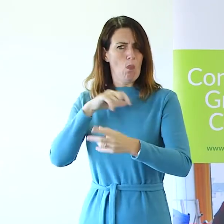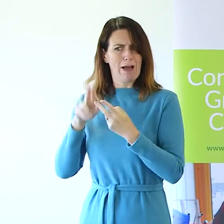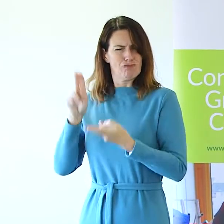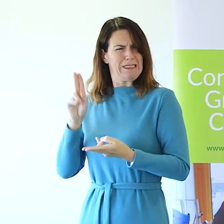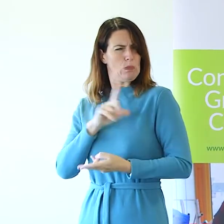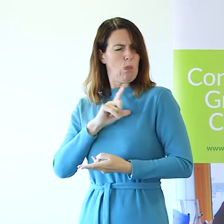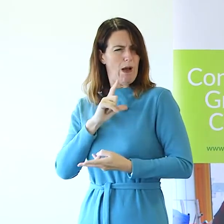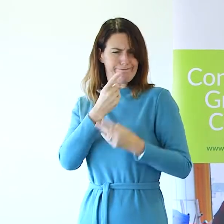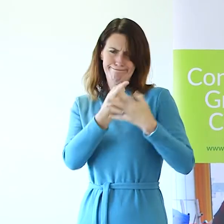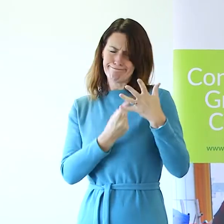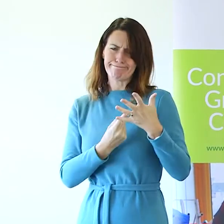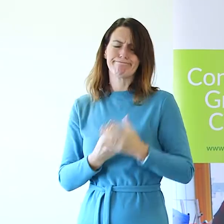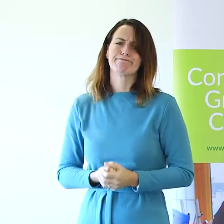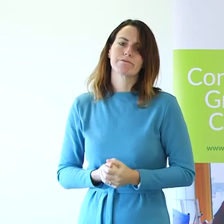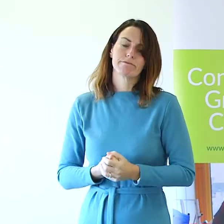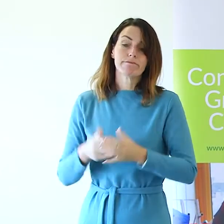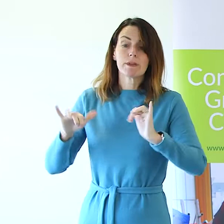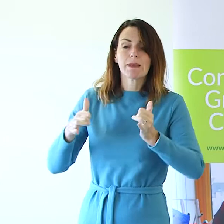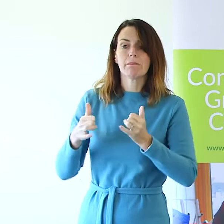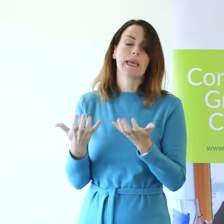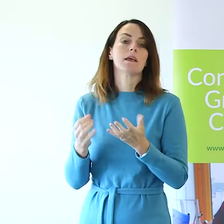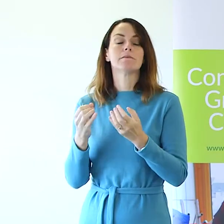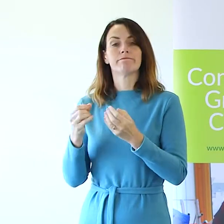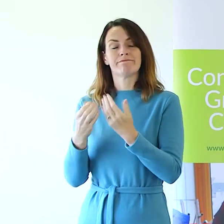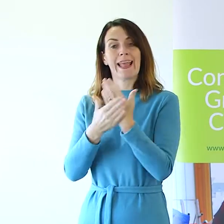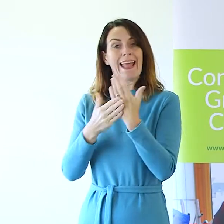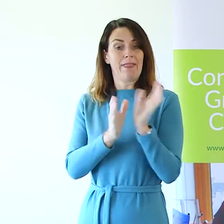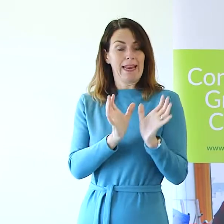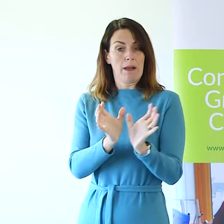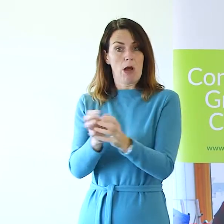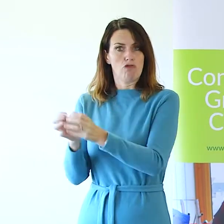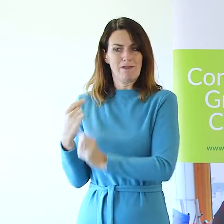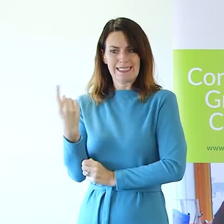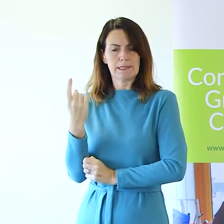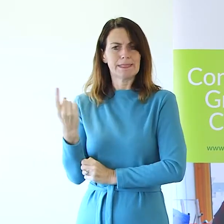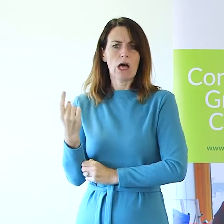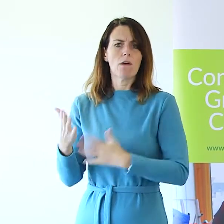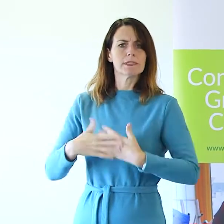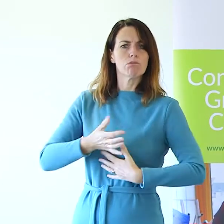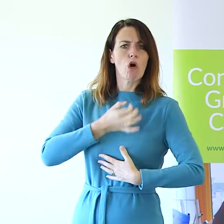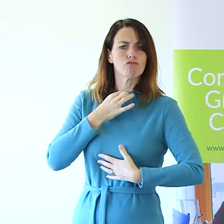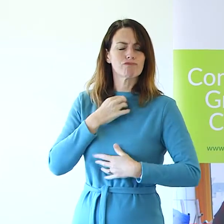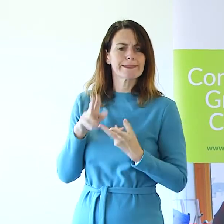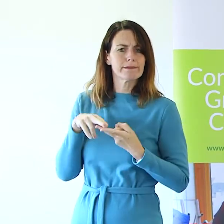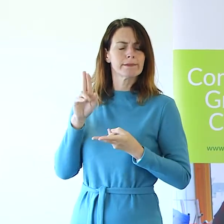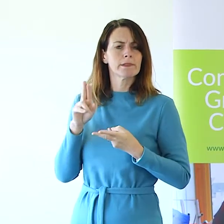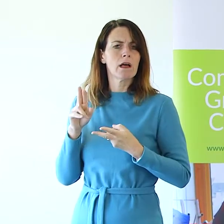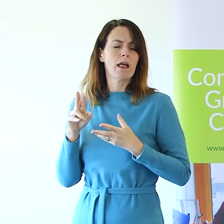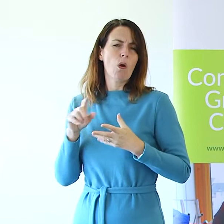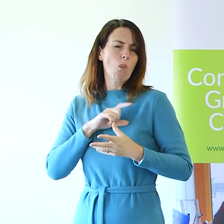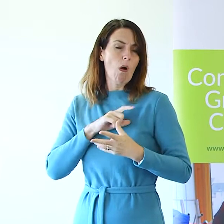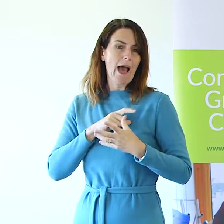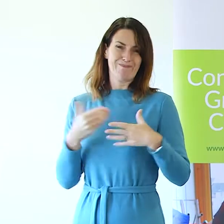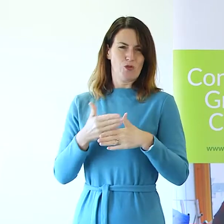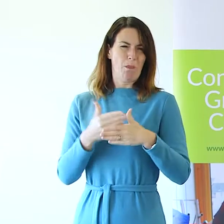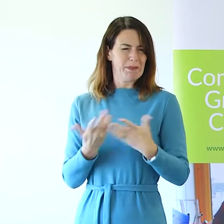risk. Whether those from ethnic minorities are more likely to have occupations that expose them to the virus.